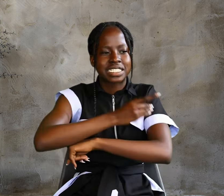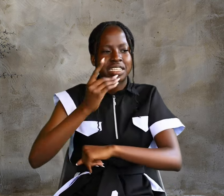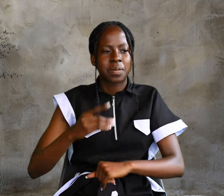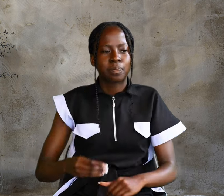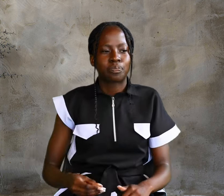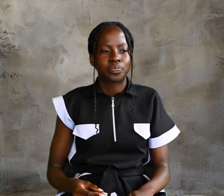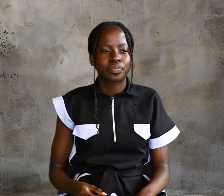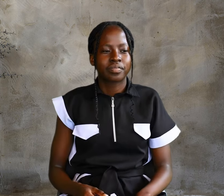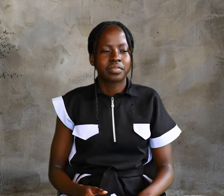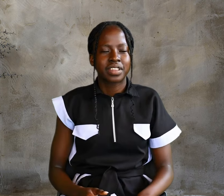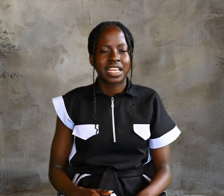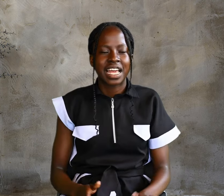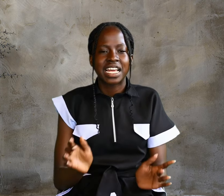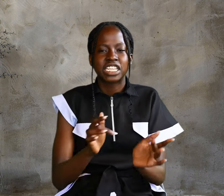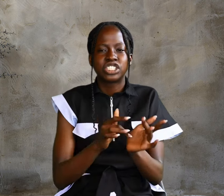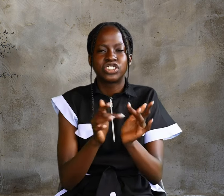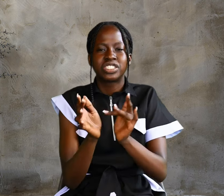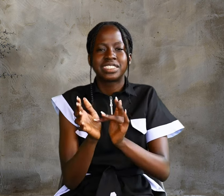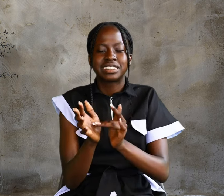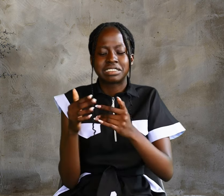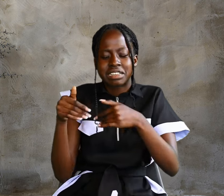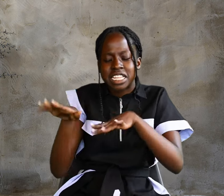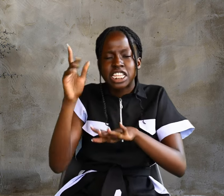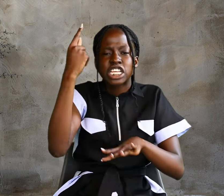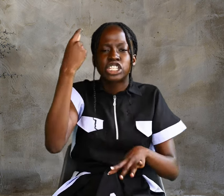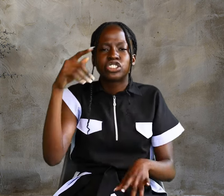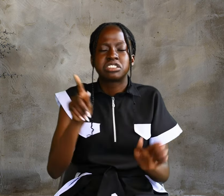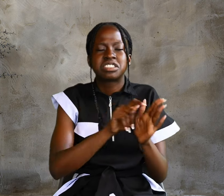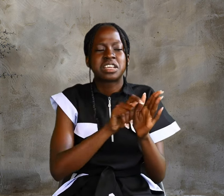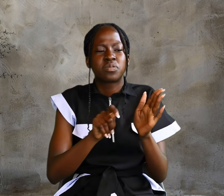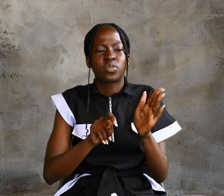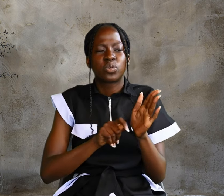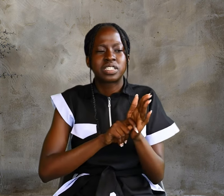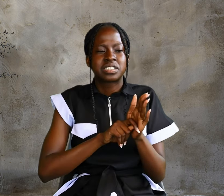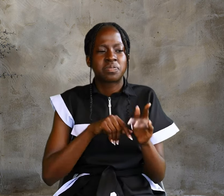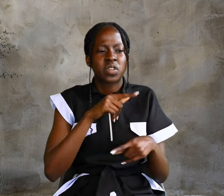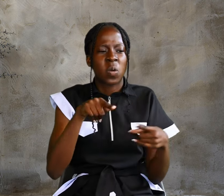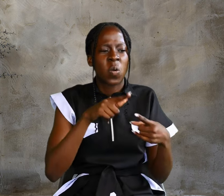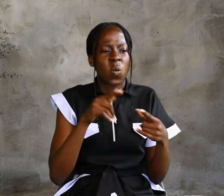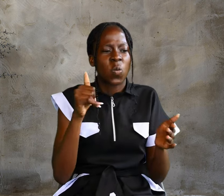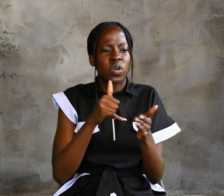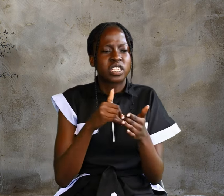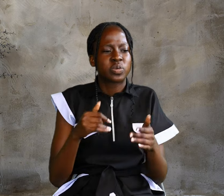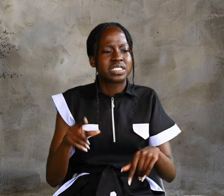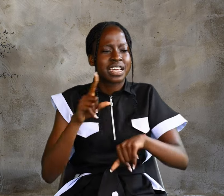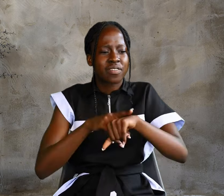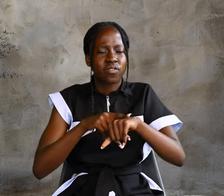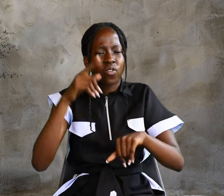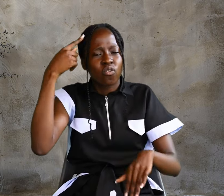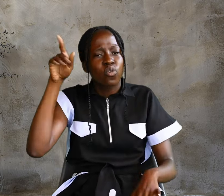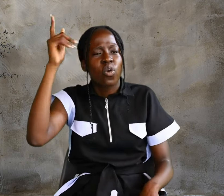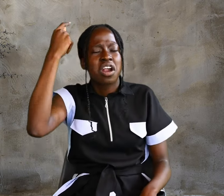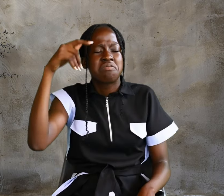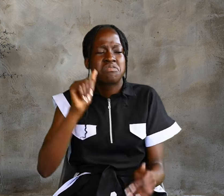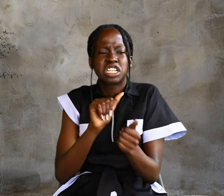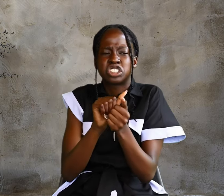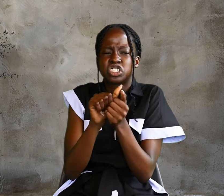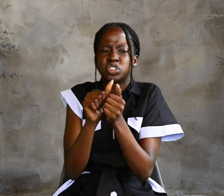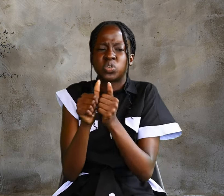Jesus clears the temple courts. When it was almost time for the Jewish Passover, Jesus went